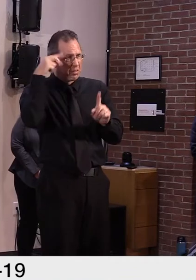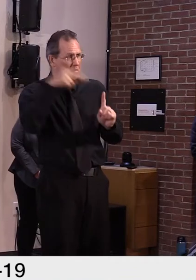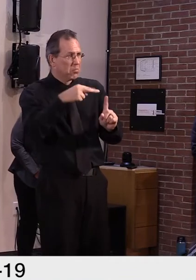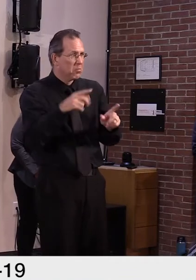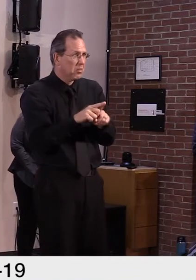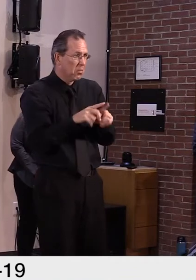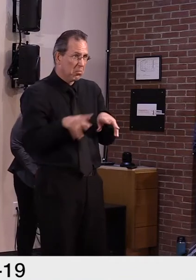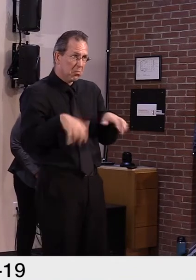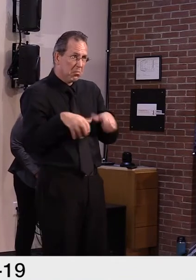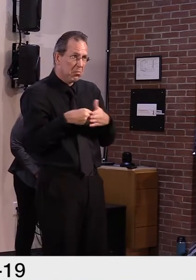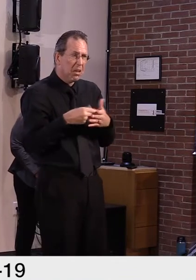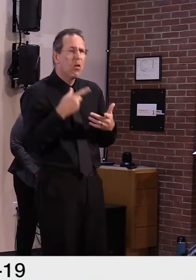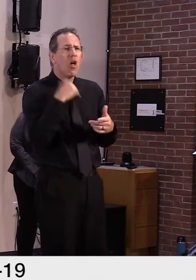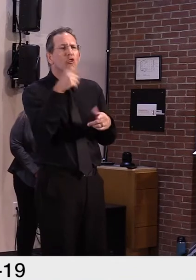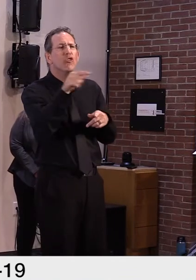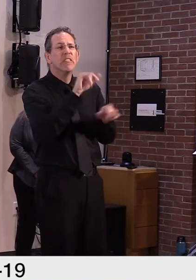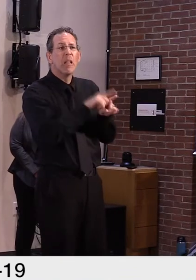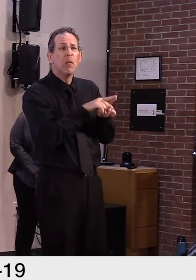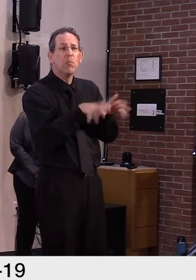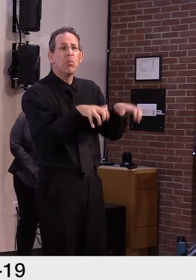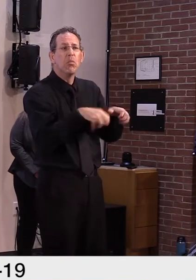Joe Lee, Local 22.